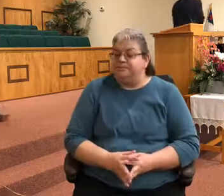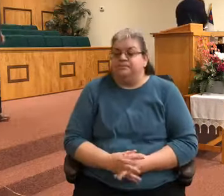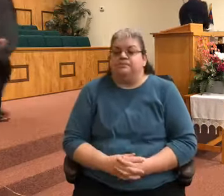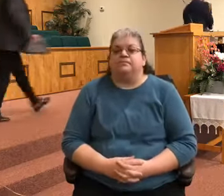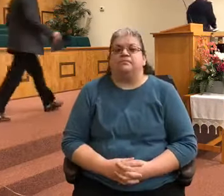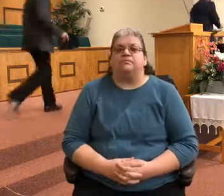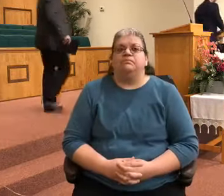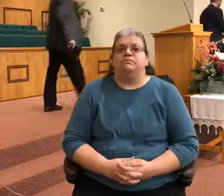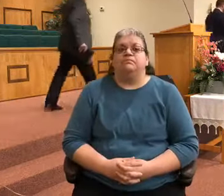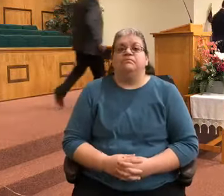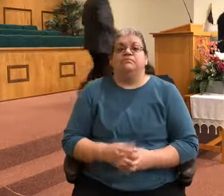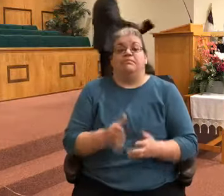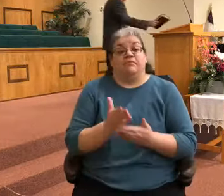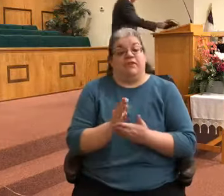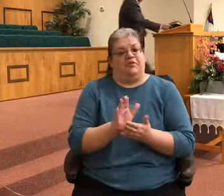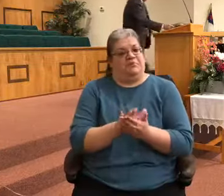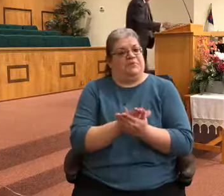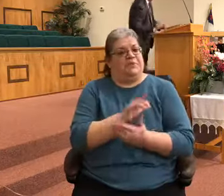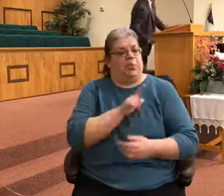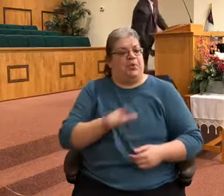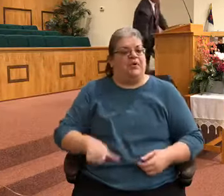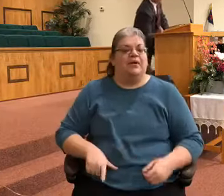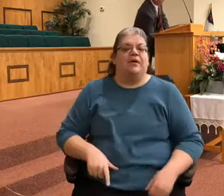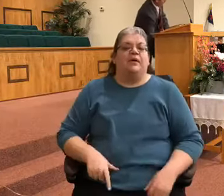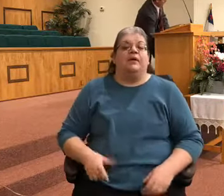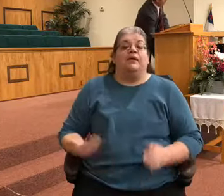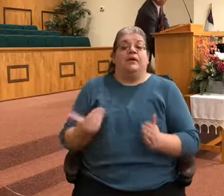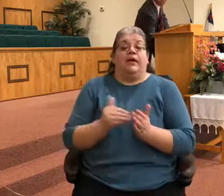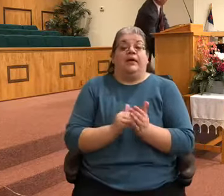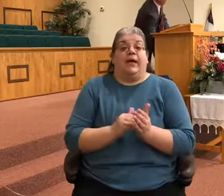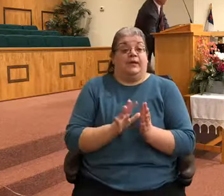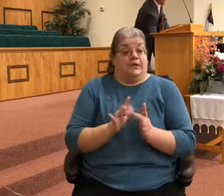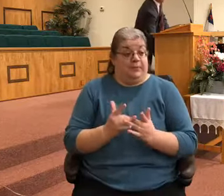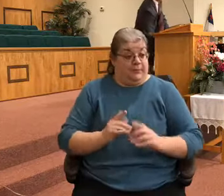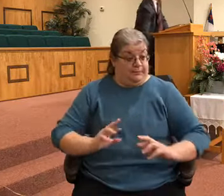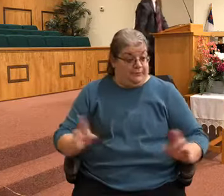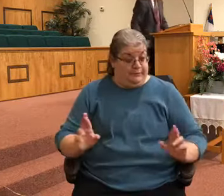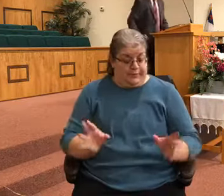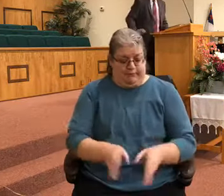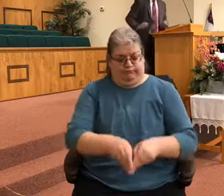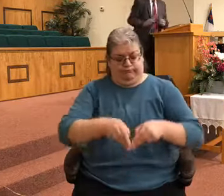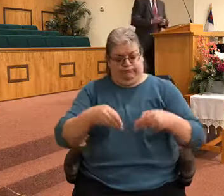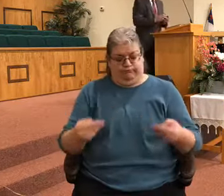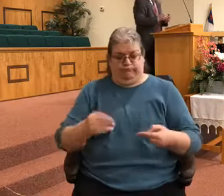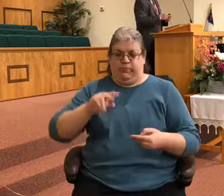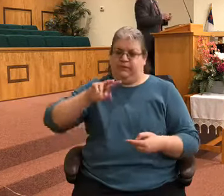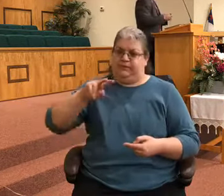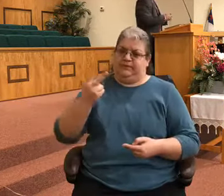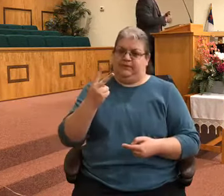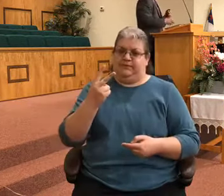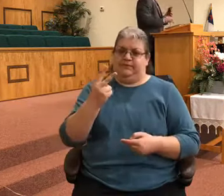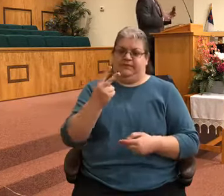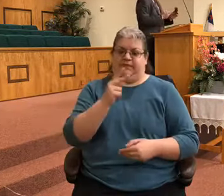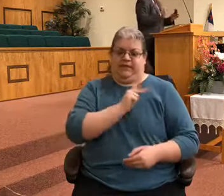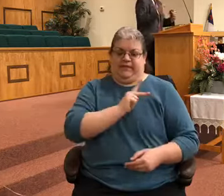All right, praise the Lord. Once again, grab your Bibles, turn to 2 Kings 13, chapter 13. If you'd like to